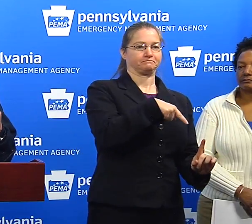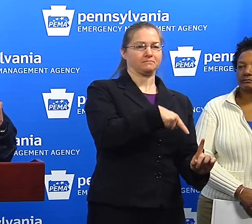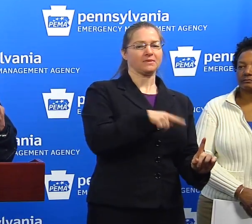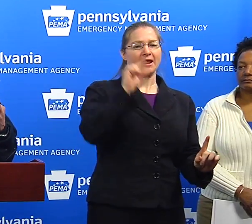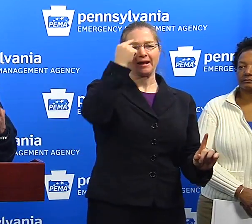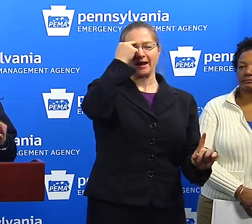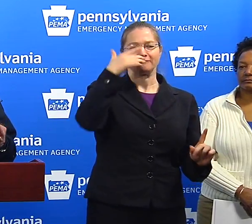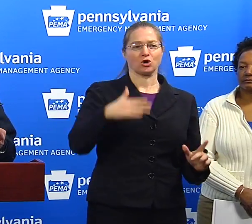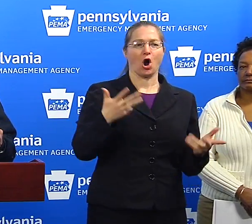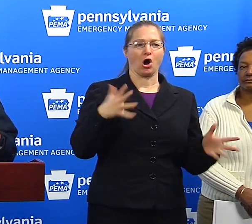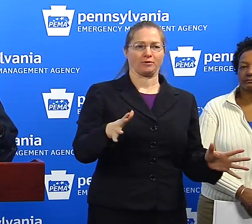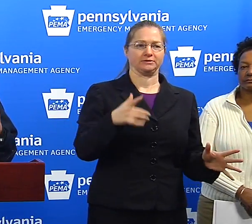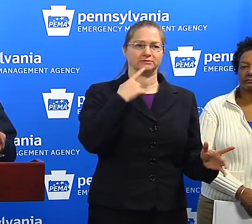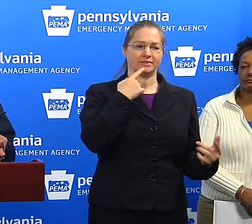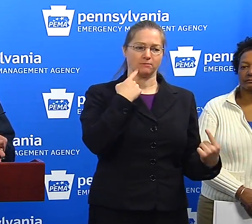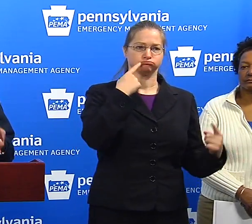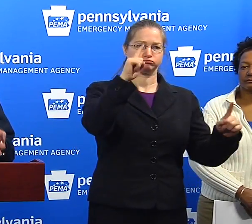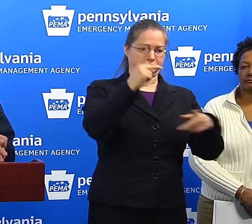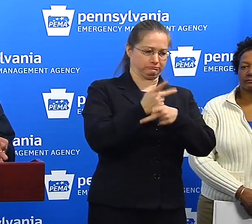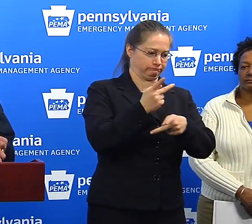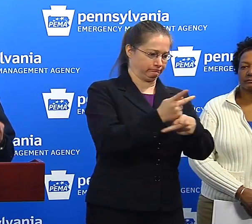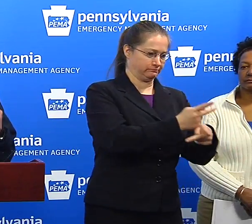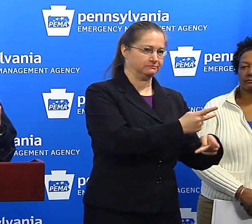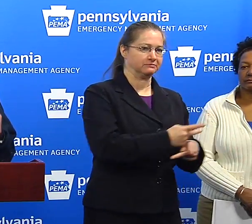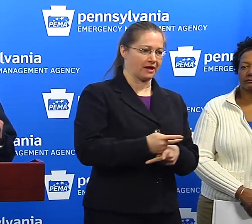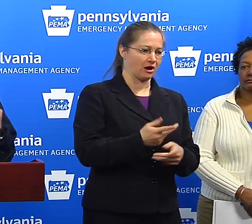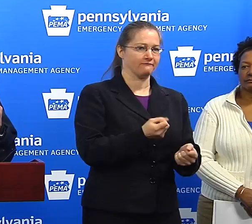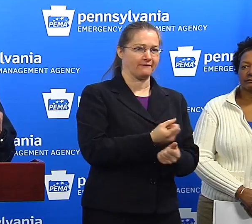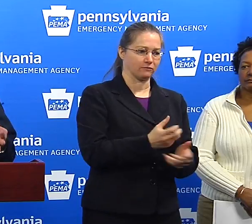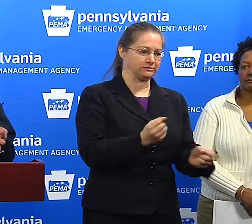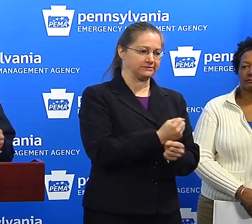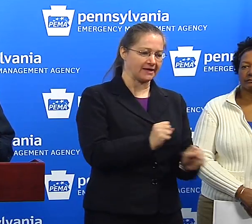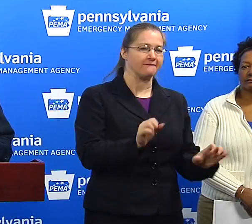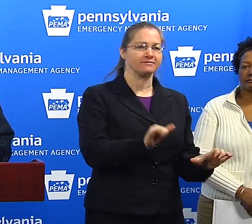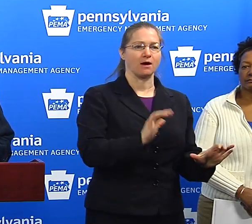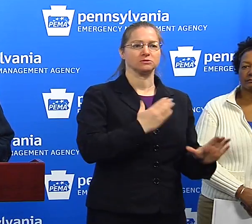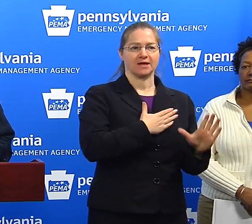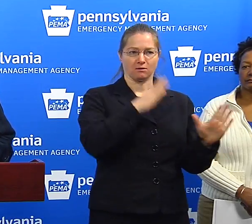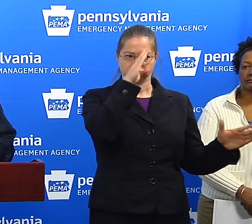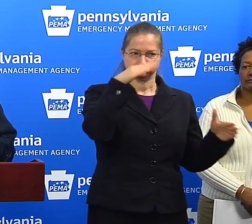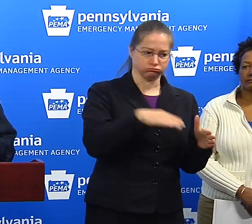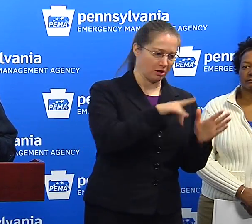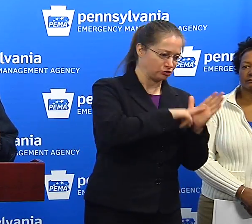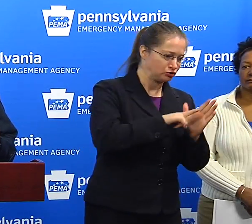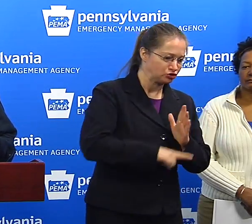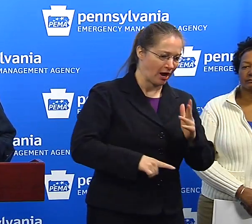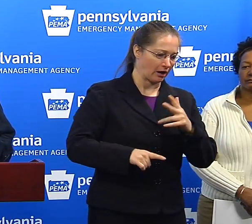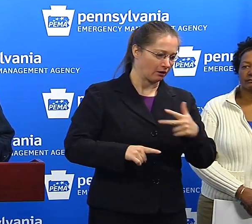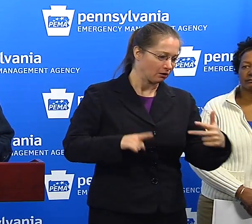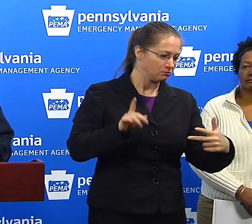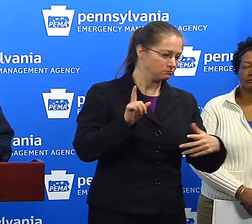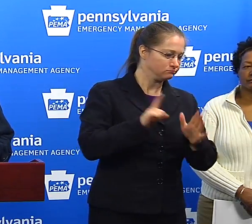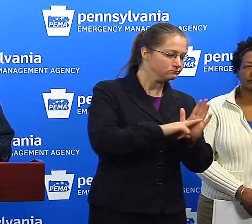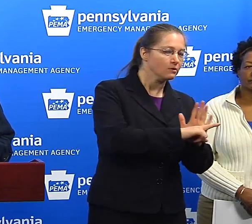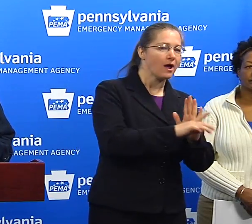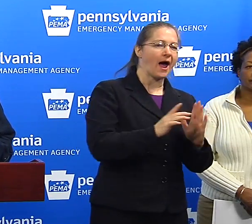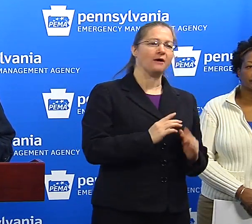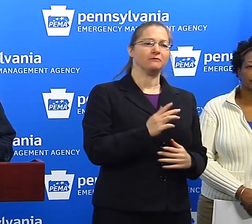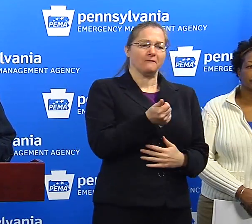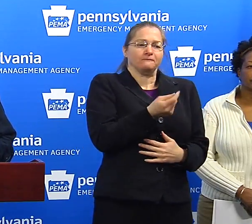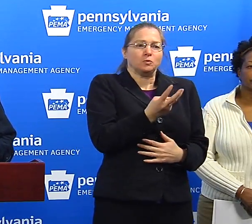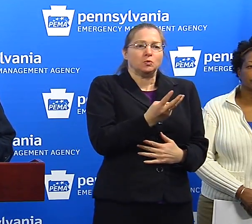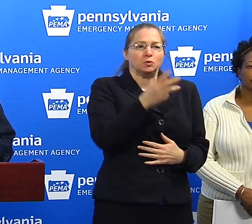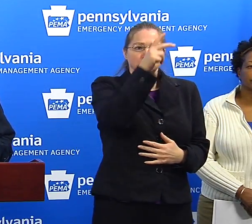governor pointed, tremendous success of taking care of everybody. And that was our primary focus. And with the small number of tractor trailers